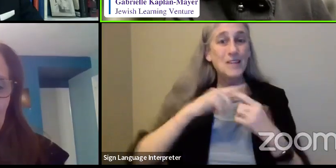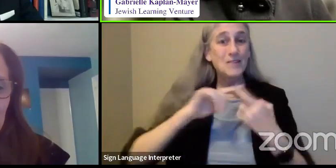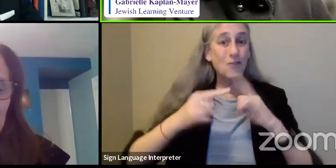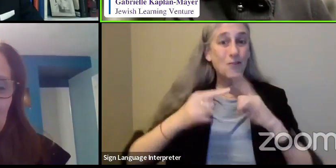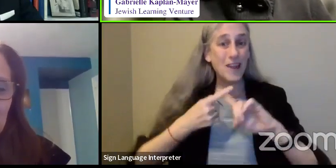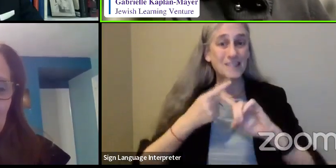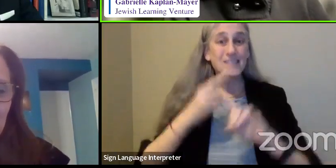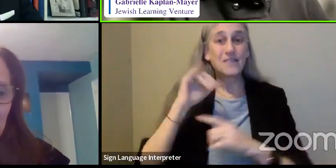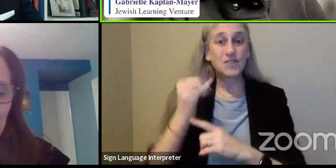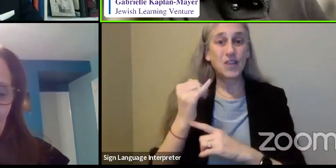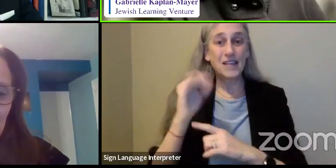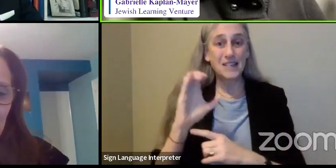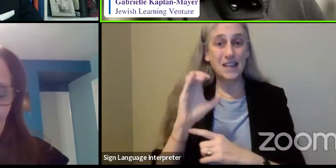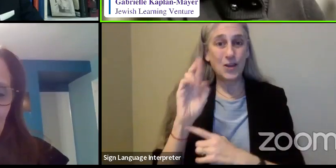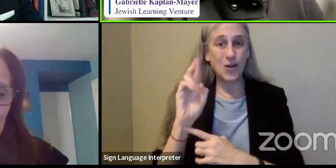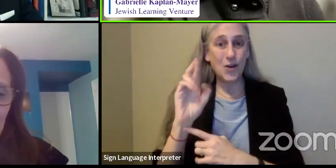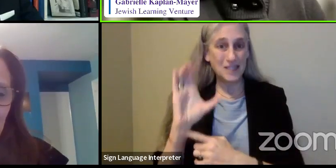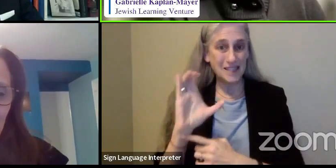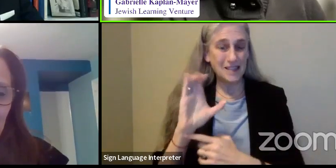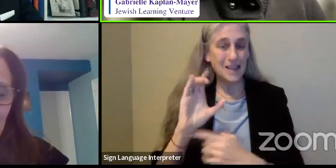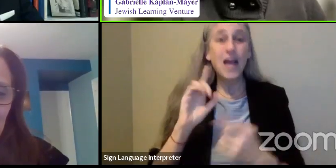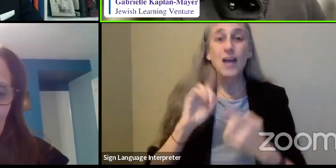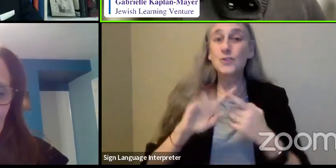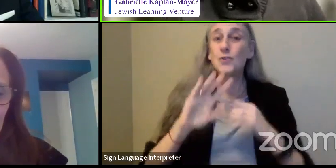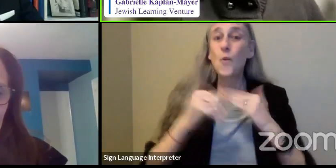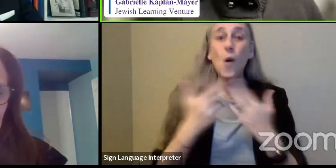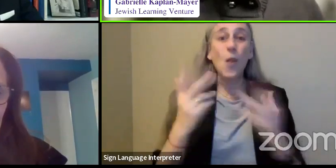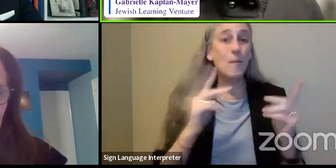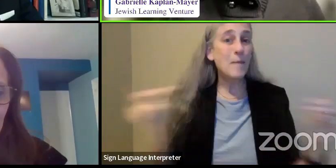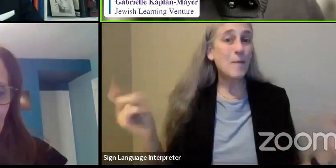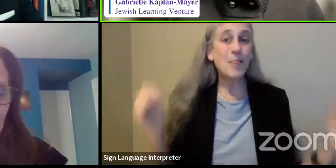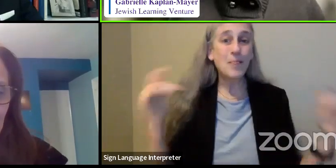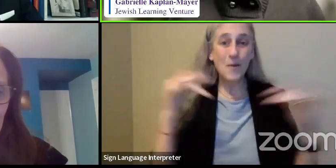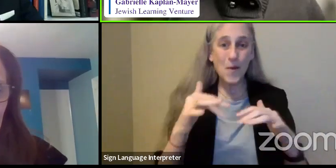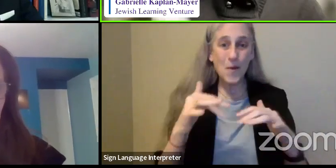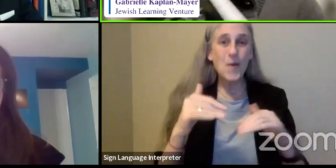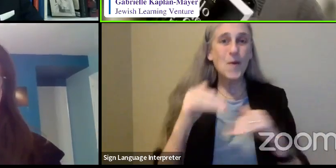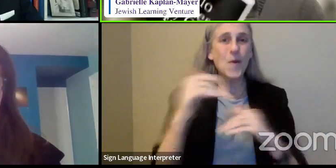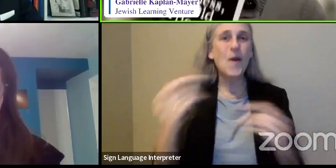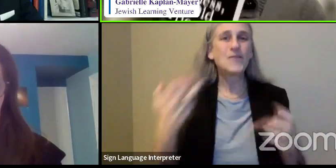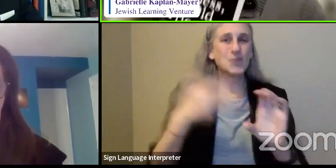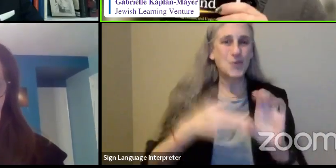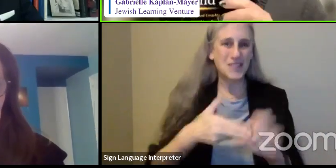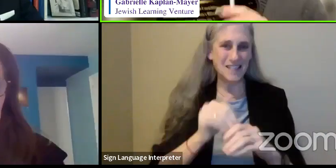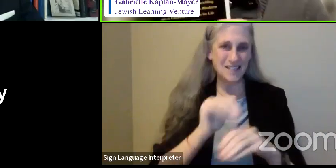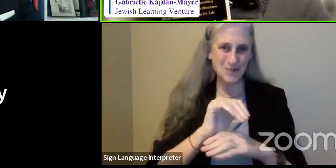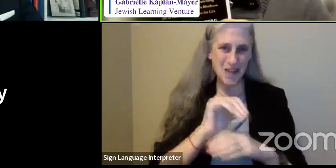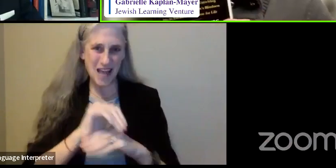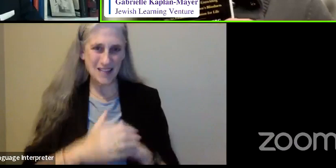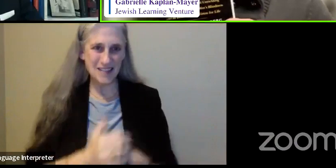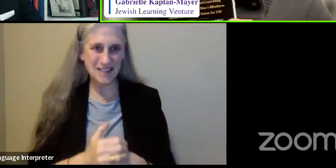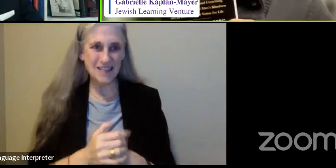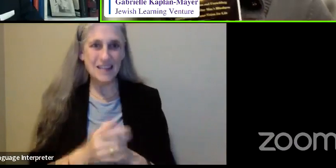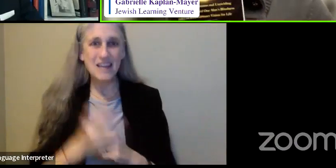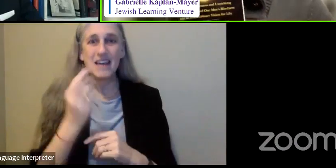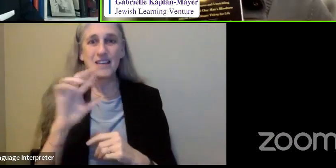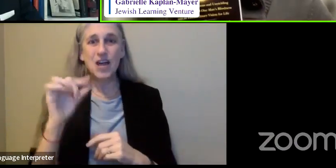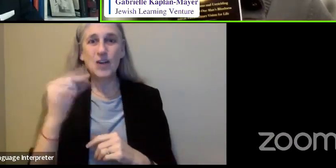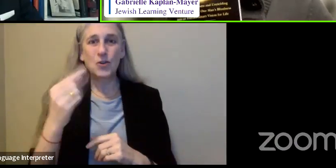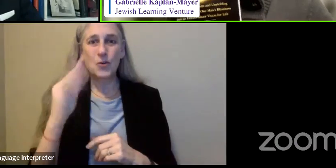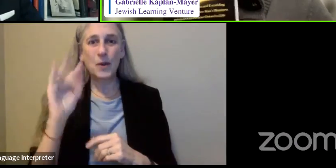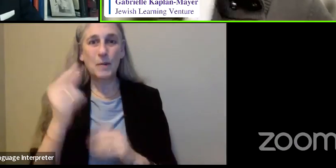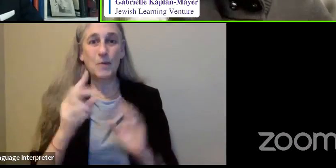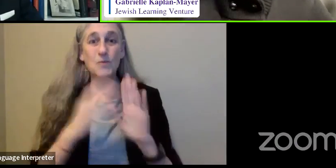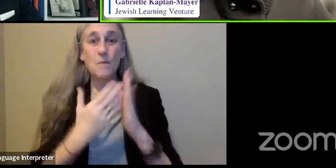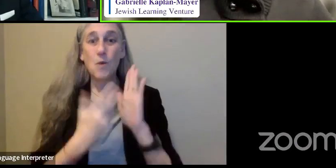JCRC, and to all of you who are here tonight for this conversation. Dr. Greenberg's book is